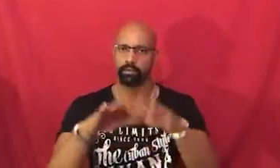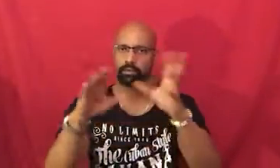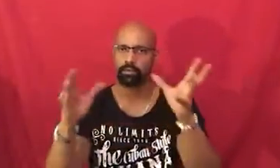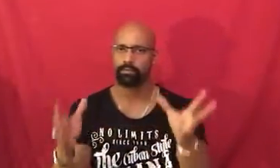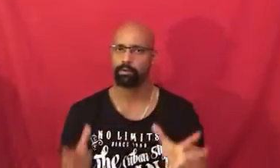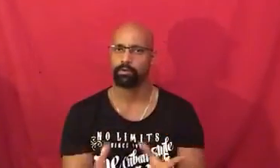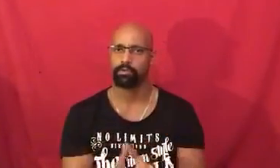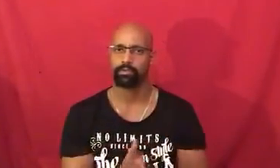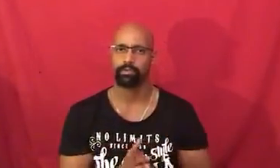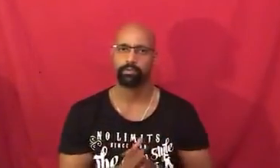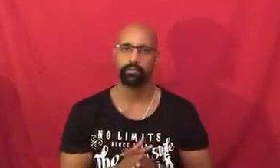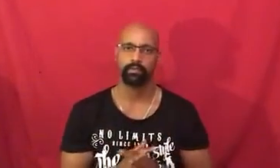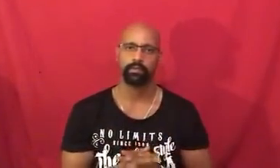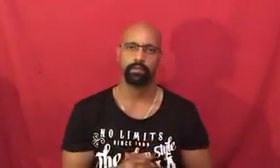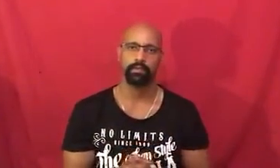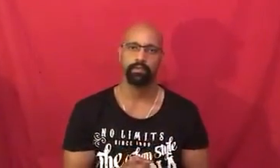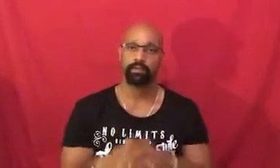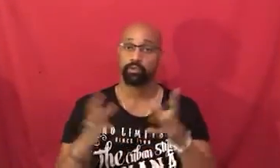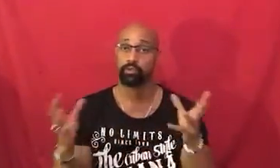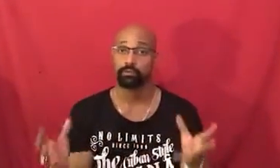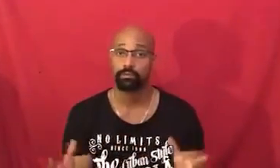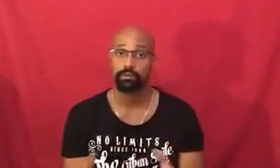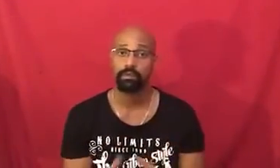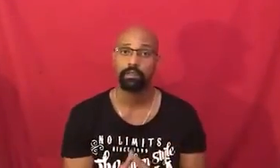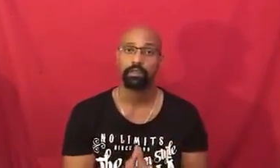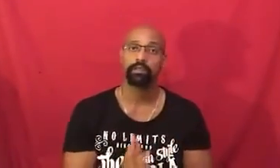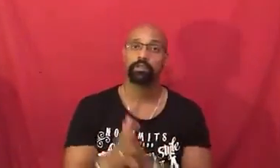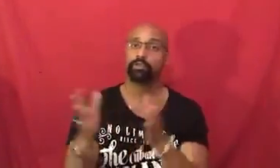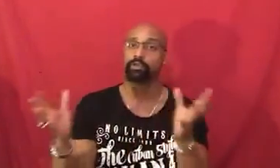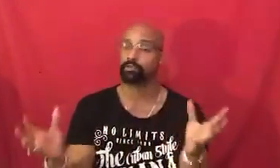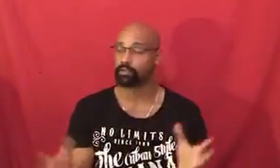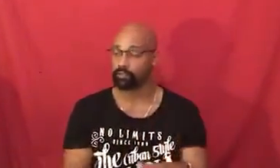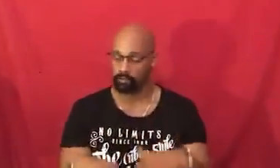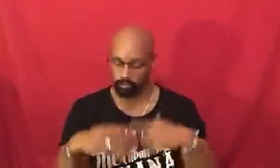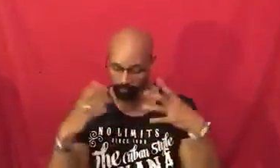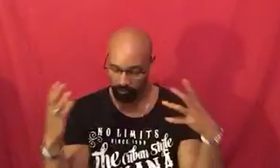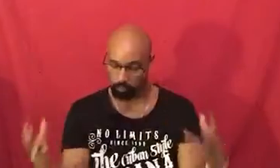emerges tissue tissue comes together to create an